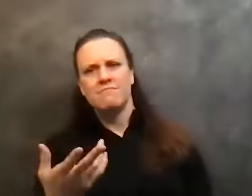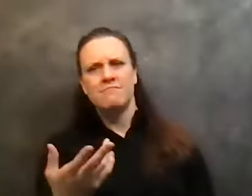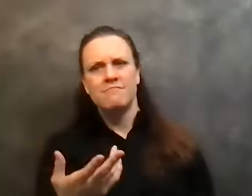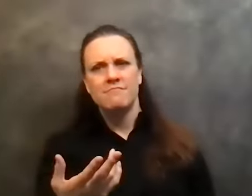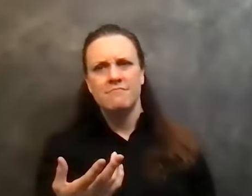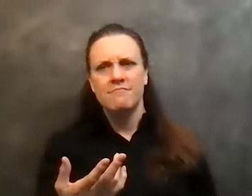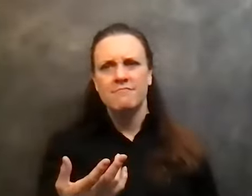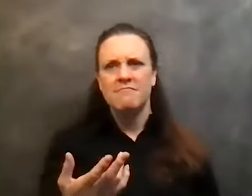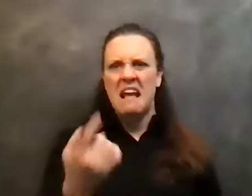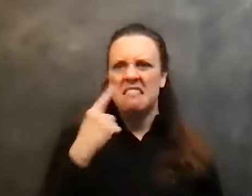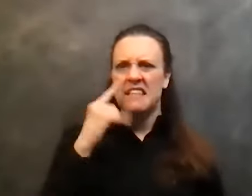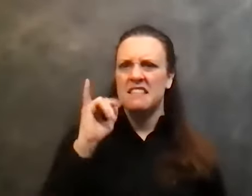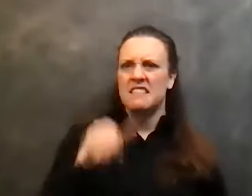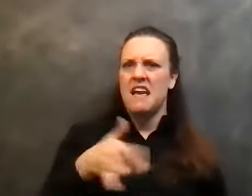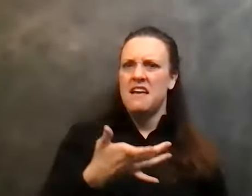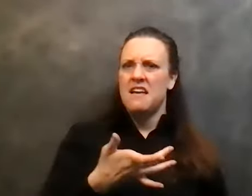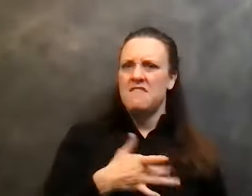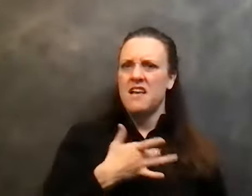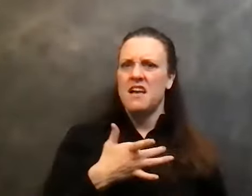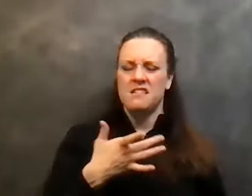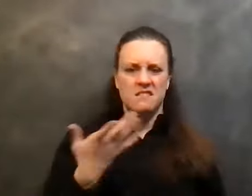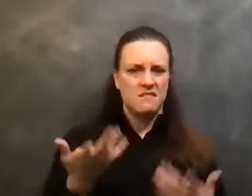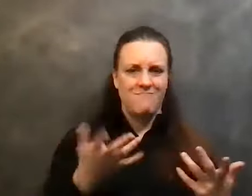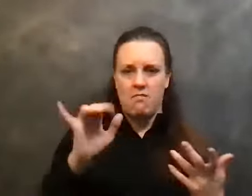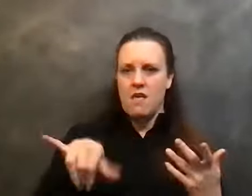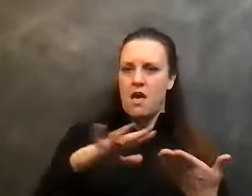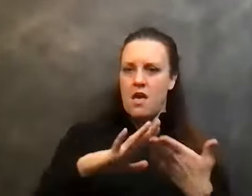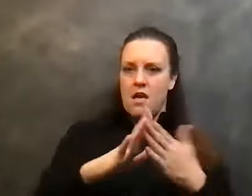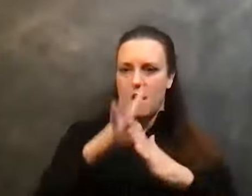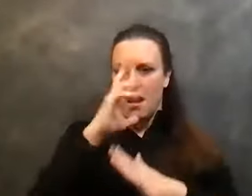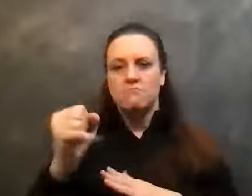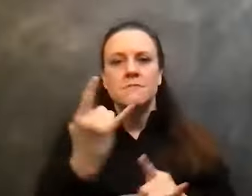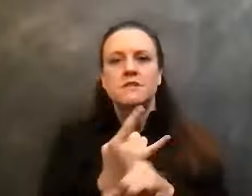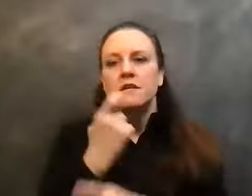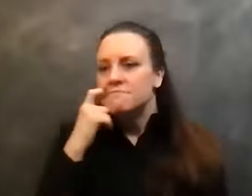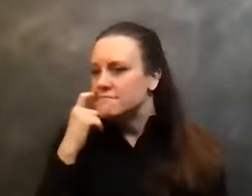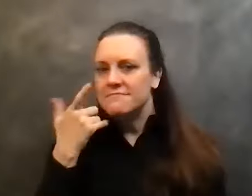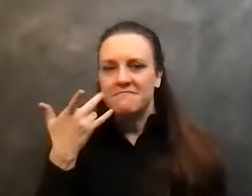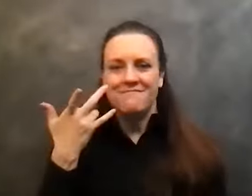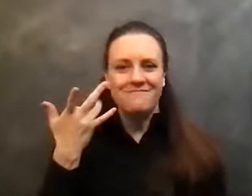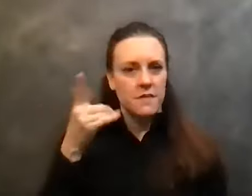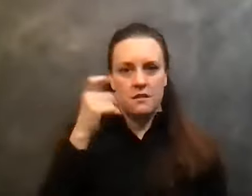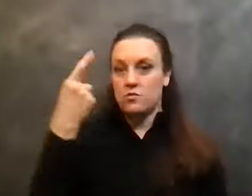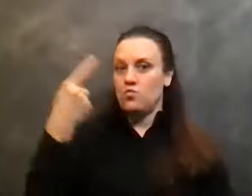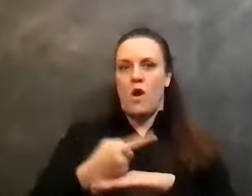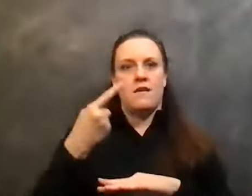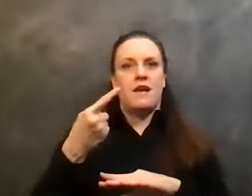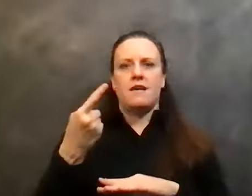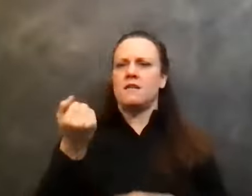very, very susceptible for alcoholism because, um, one day, I think it was 1969,